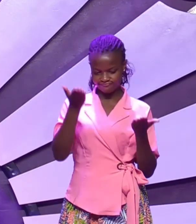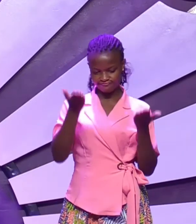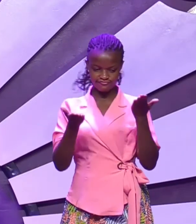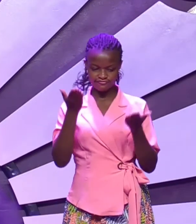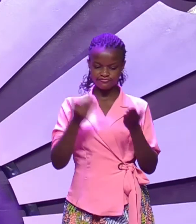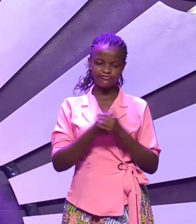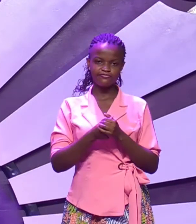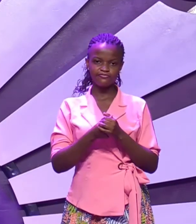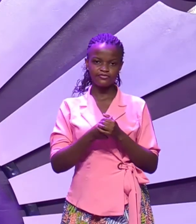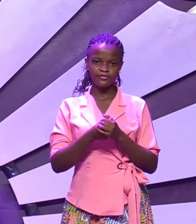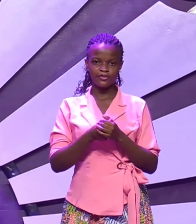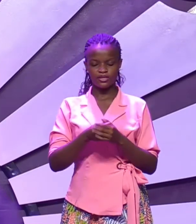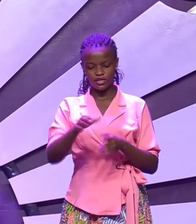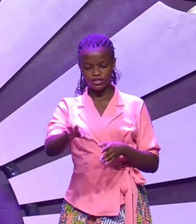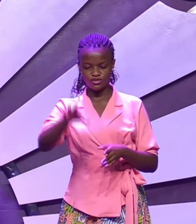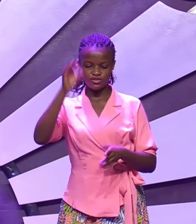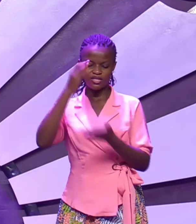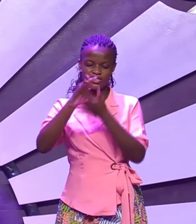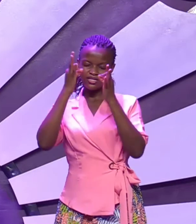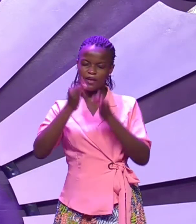he chooses something better for you